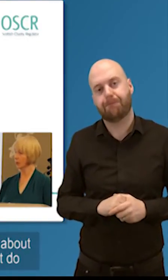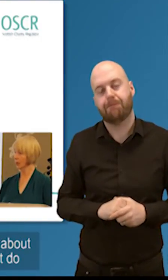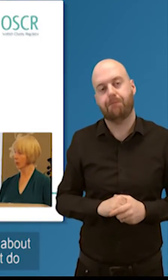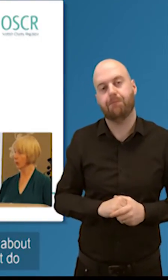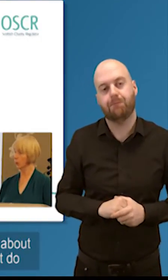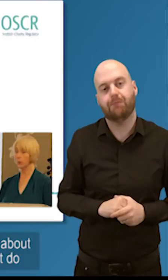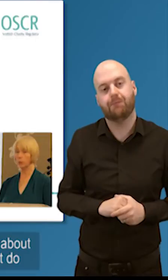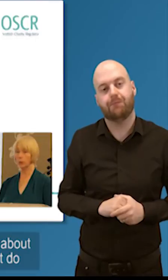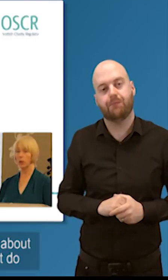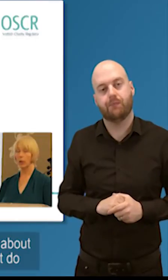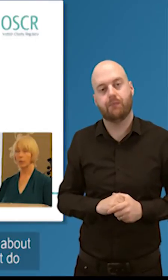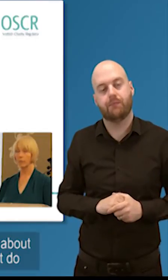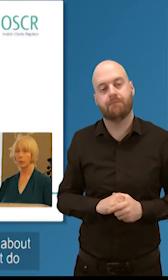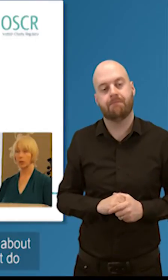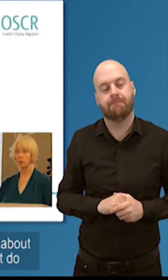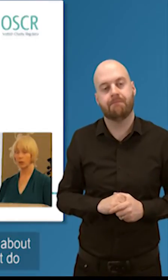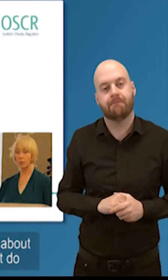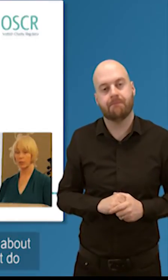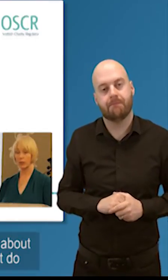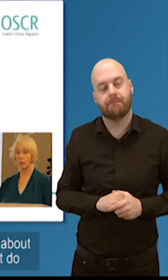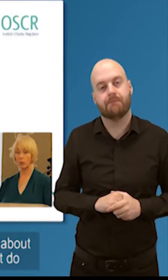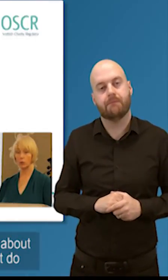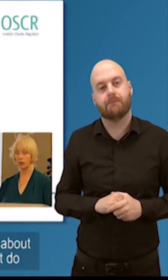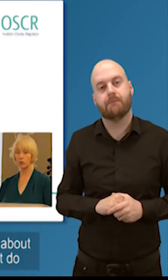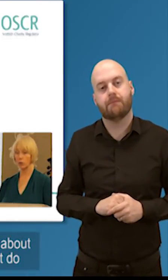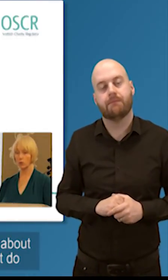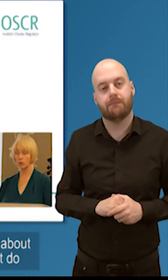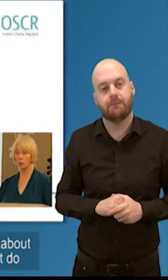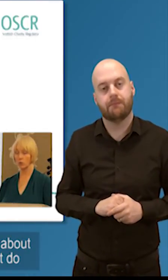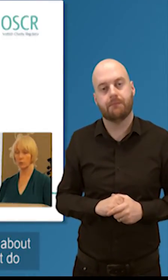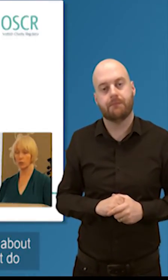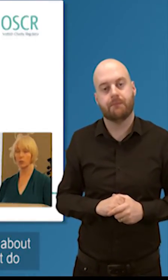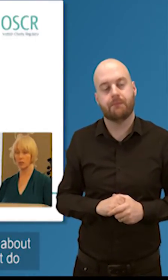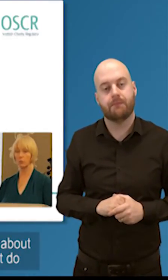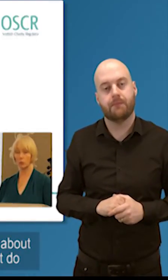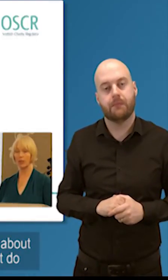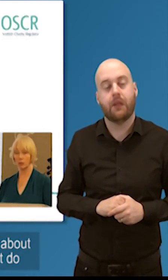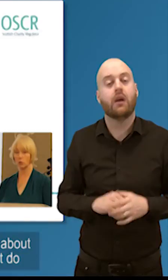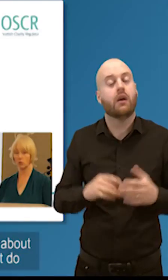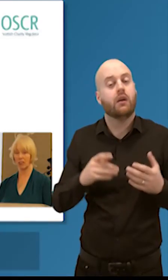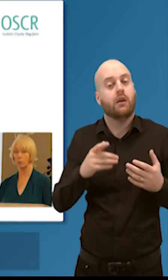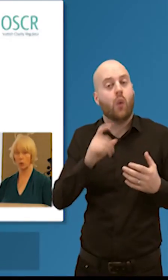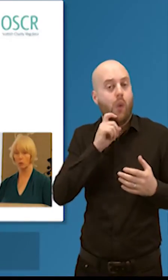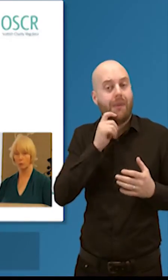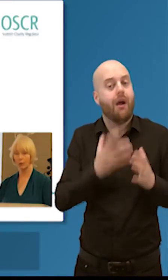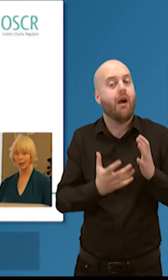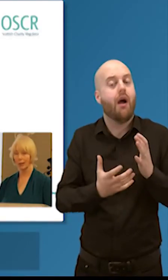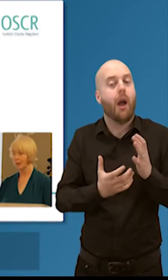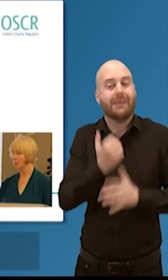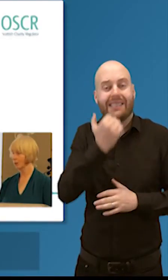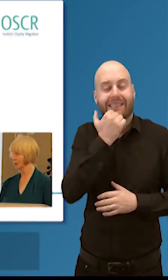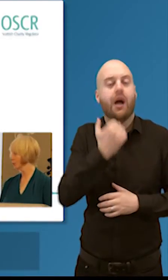we get um about people um being really upset about getting in touch with us about something it's something we can't do something about